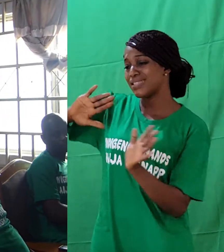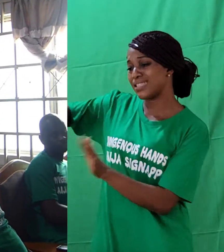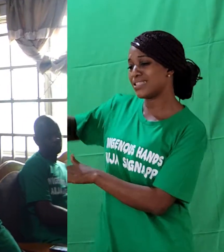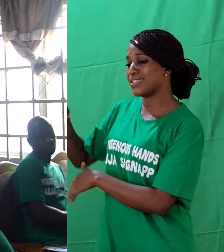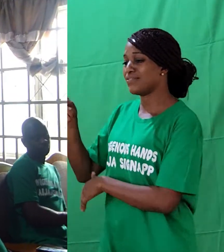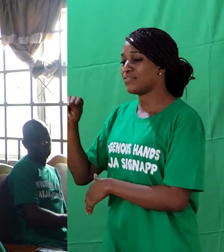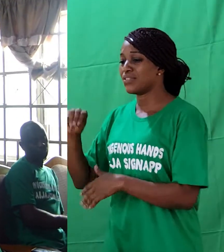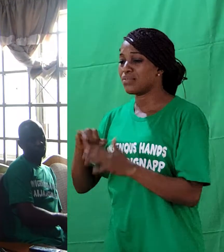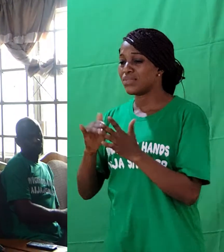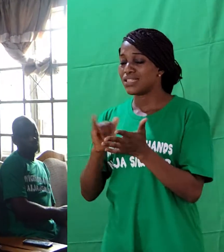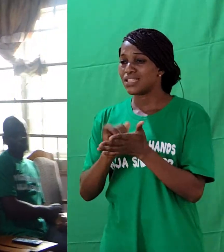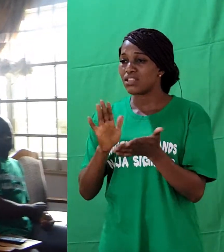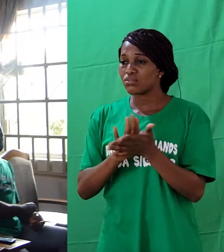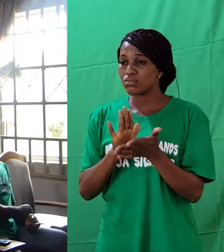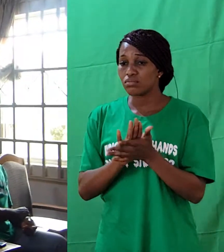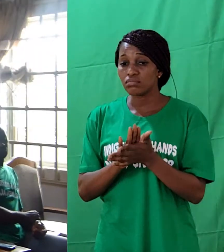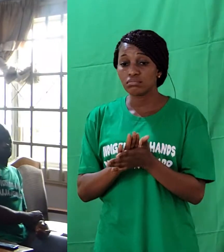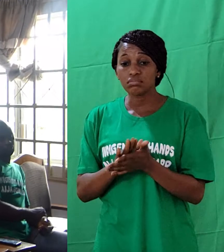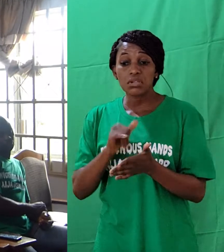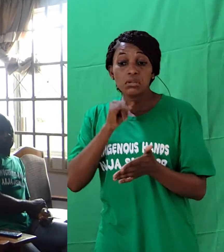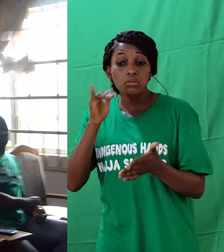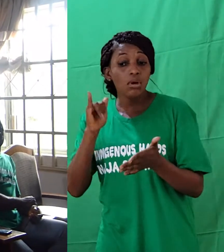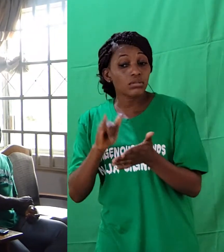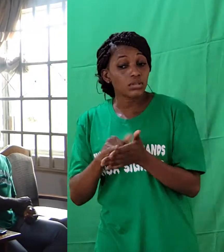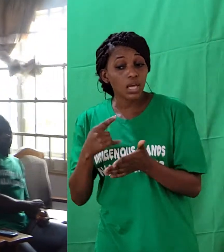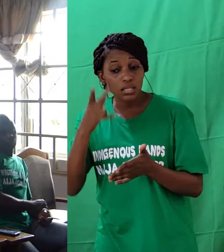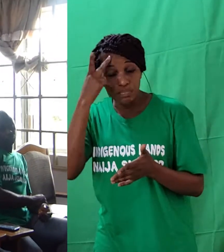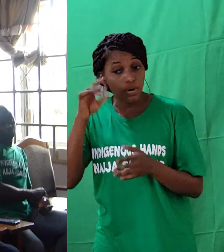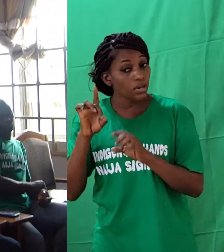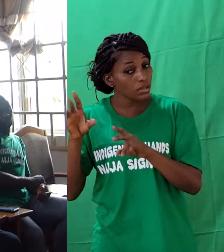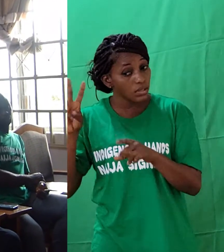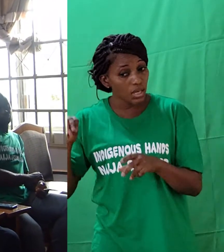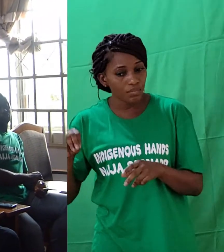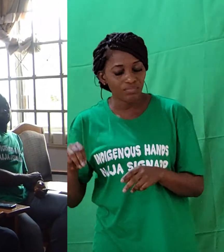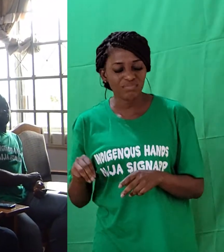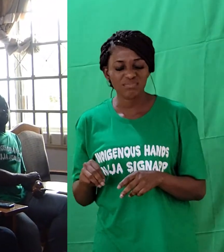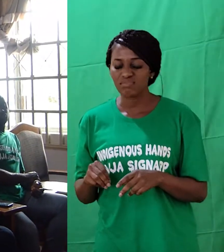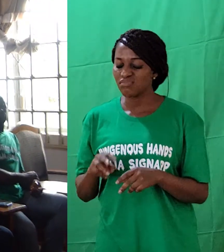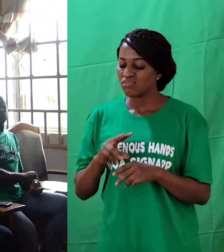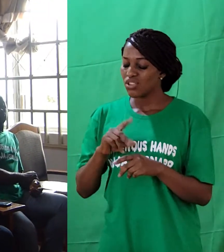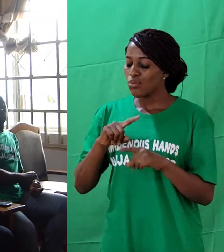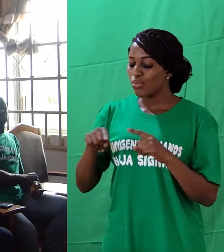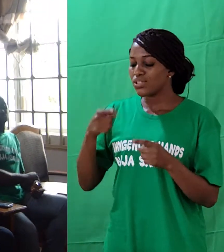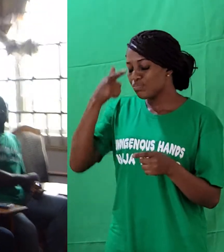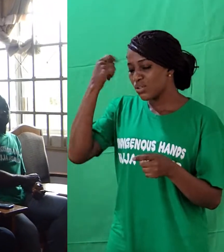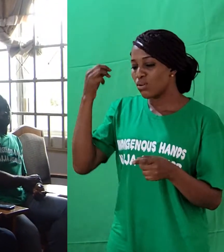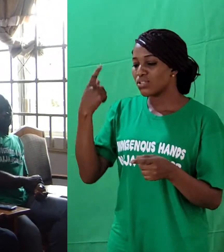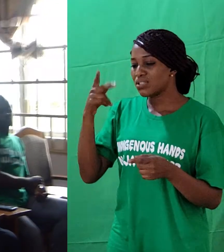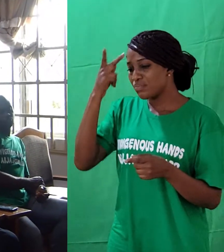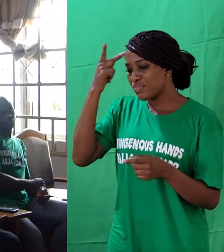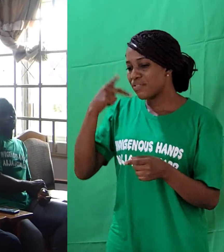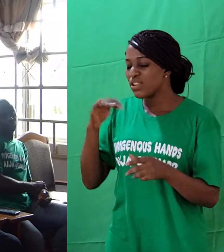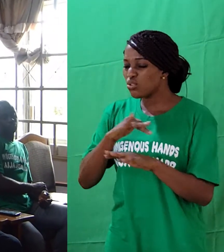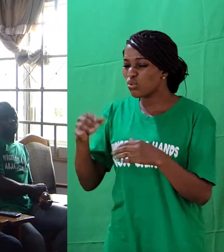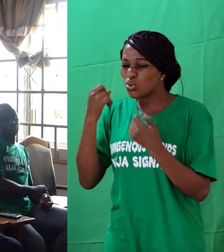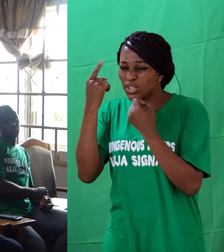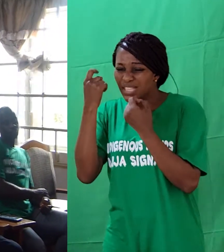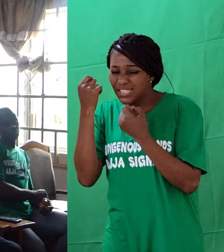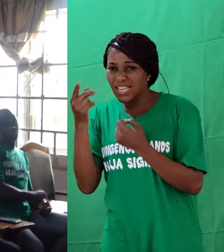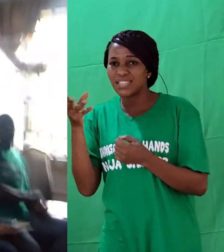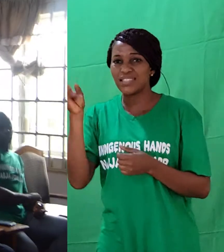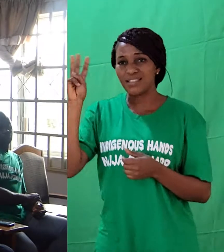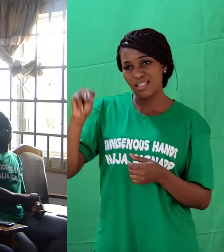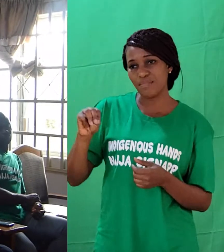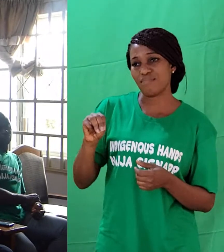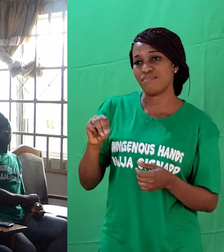And, their parents don't do that because they don't love them. No. But, because they lack communication between them. So, we started